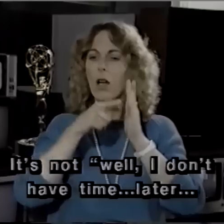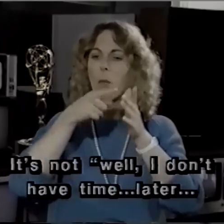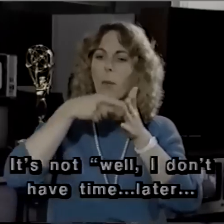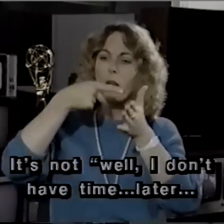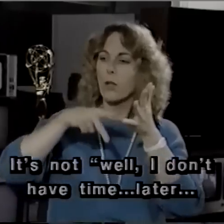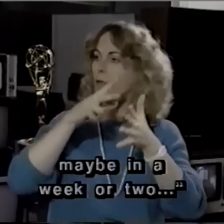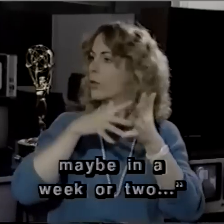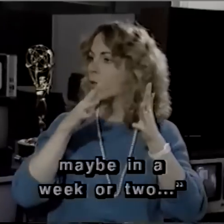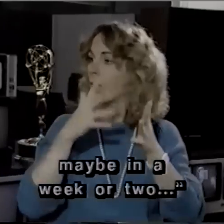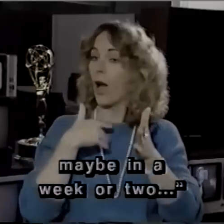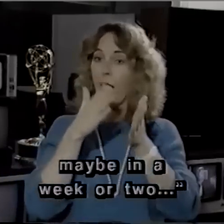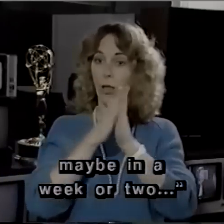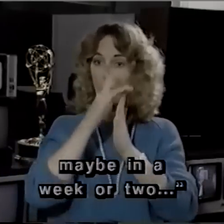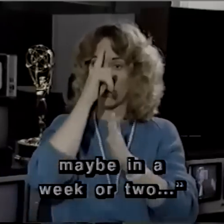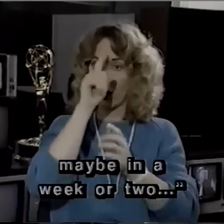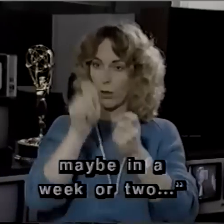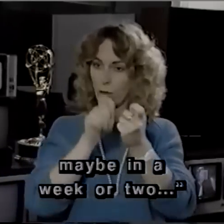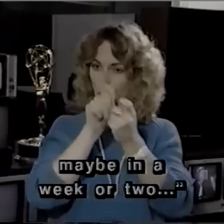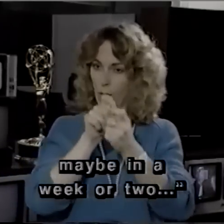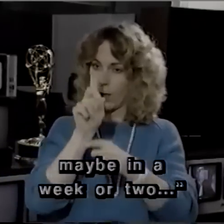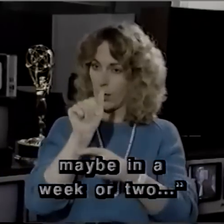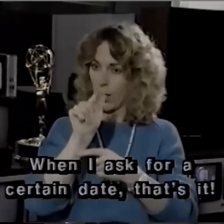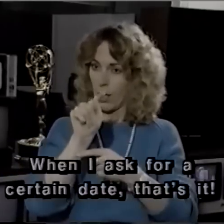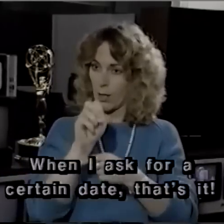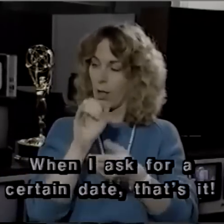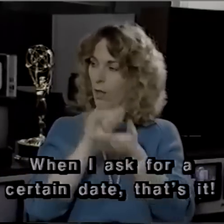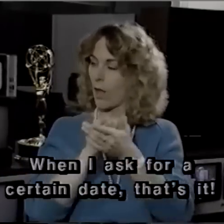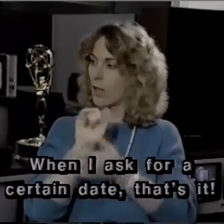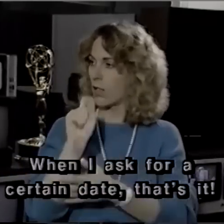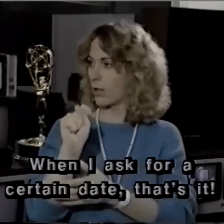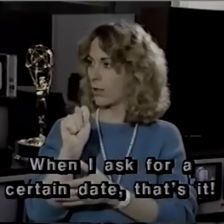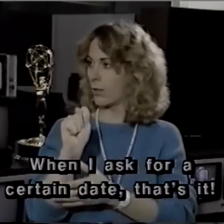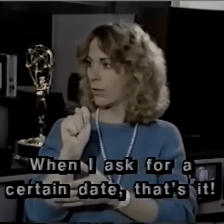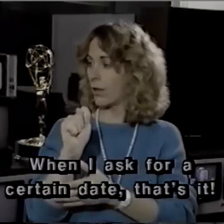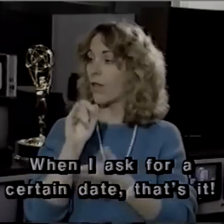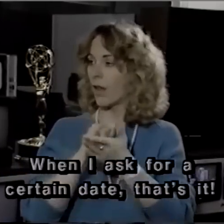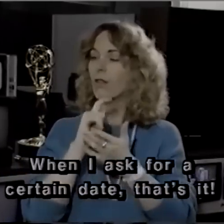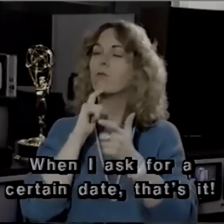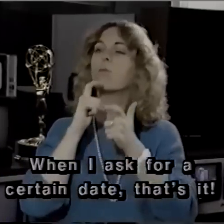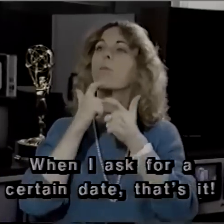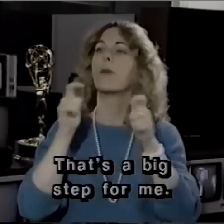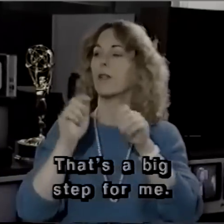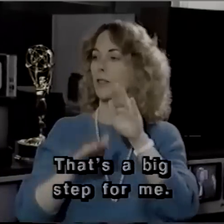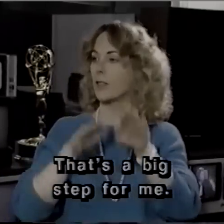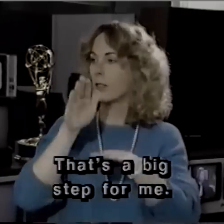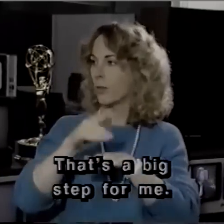later, maybe in a week or two. When I ask for a certain date, that's it. That's a big step for me.